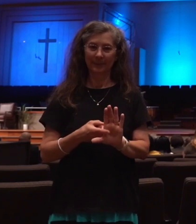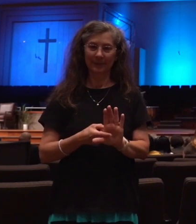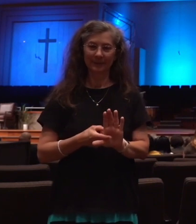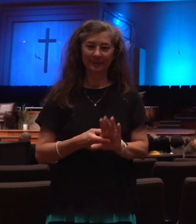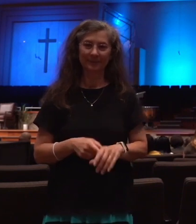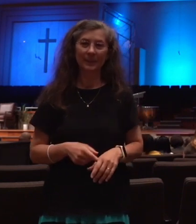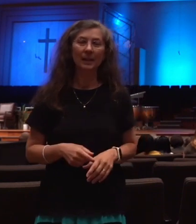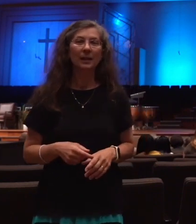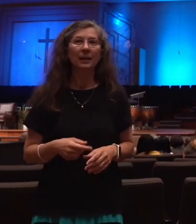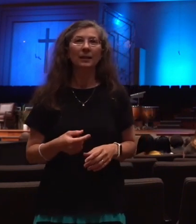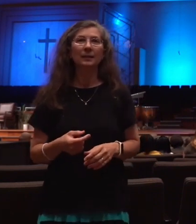I mean, how do they explain that?